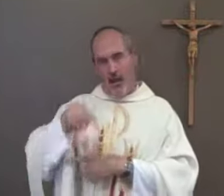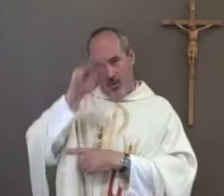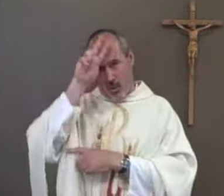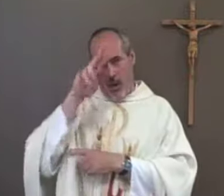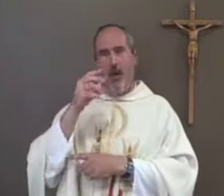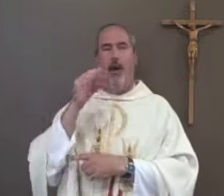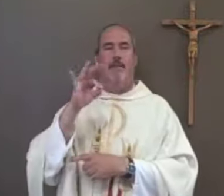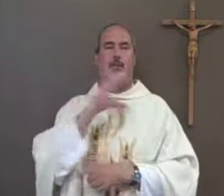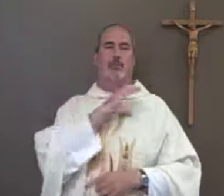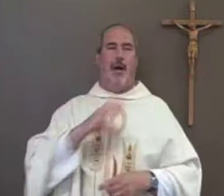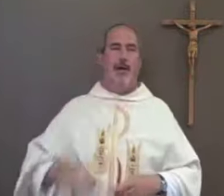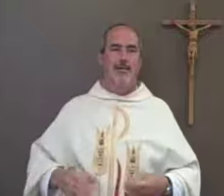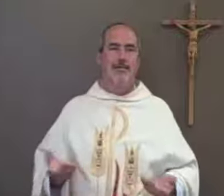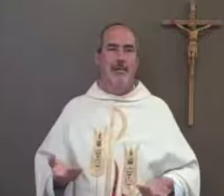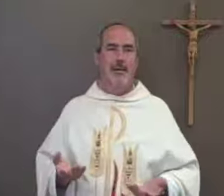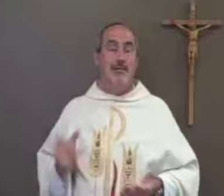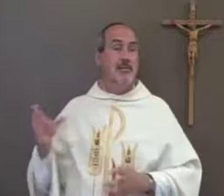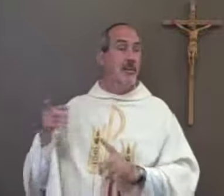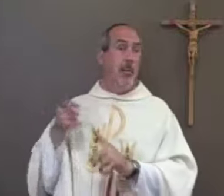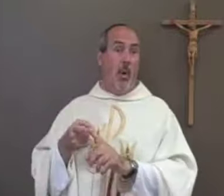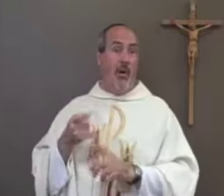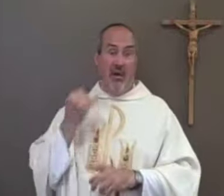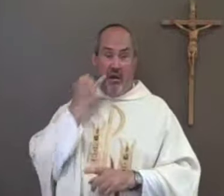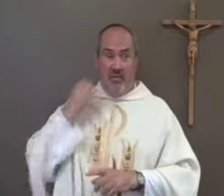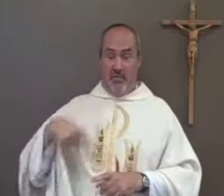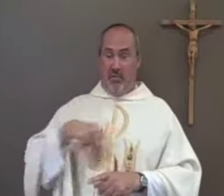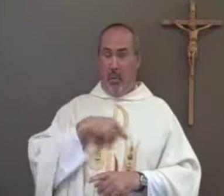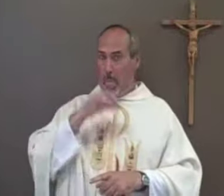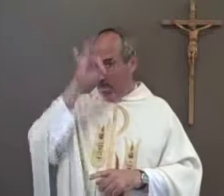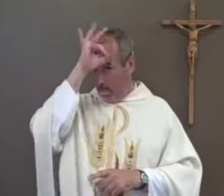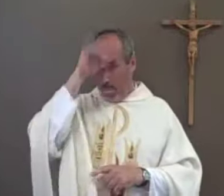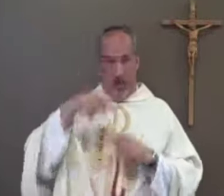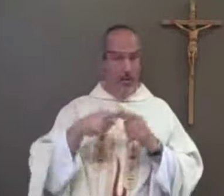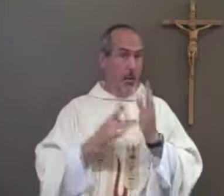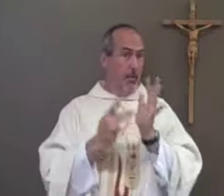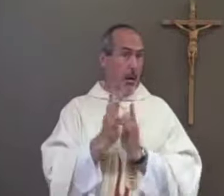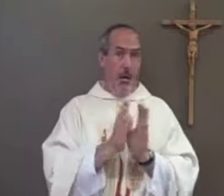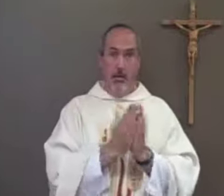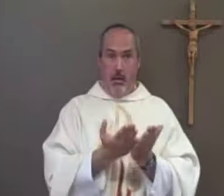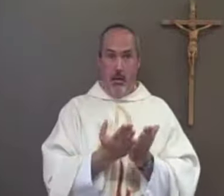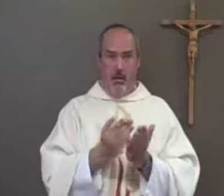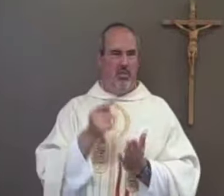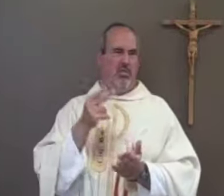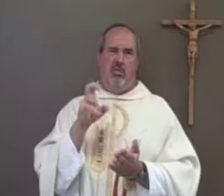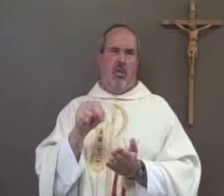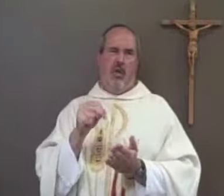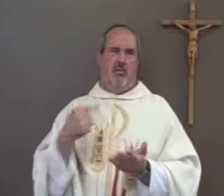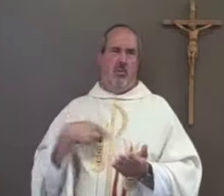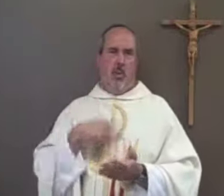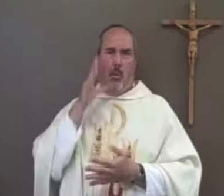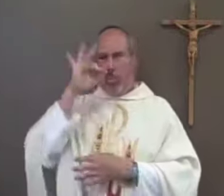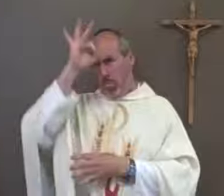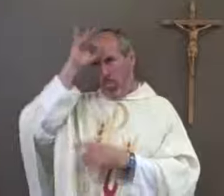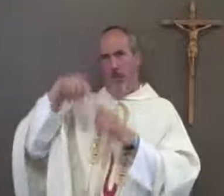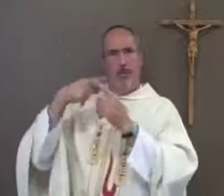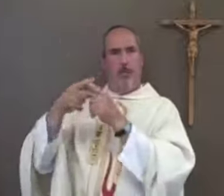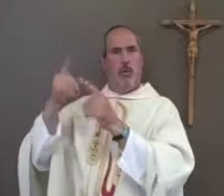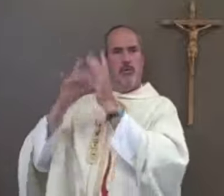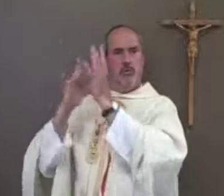means ignorance of Christ so if we don't read the Bible then we don't know